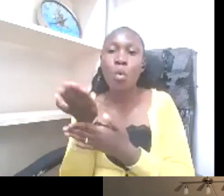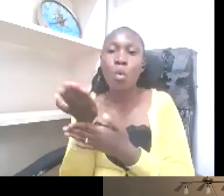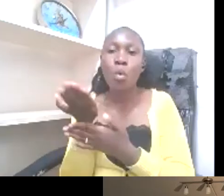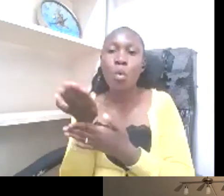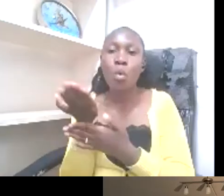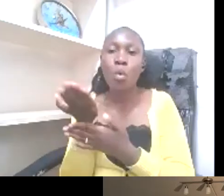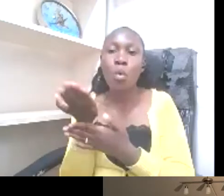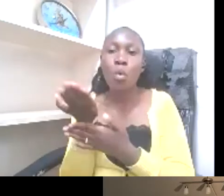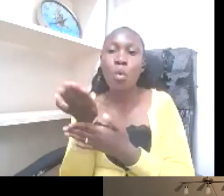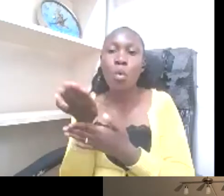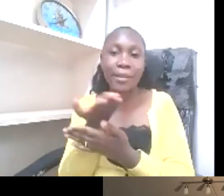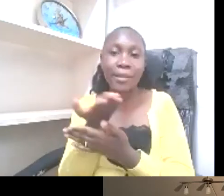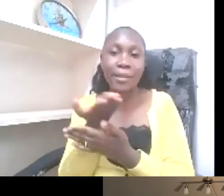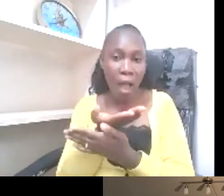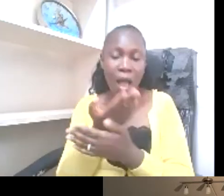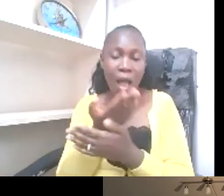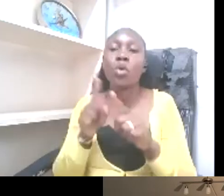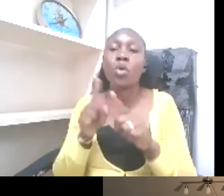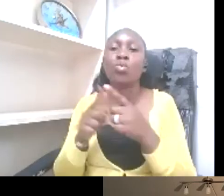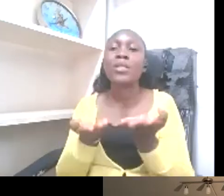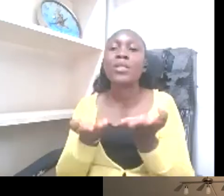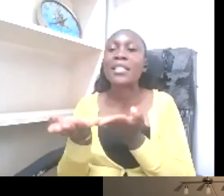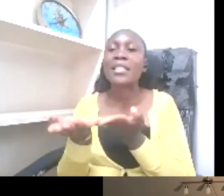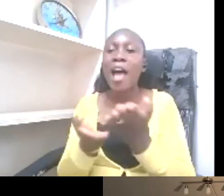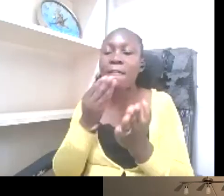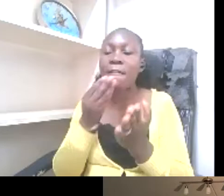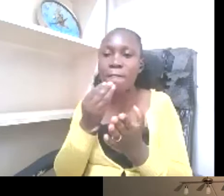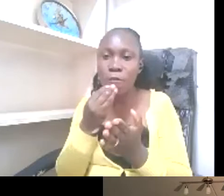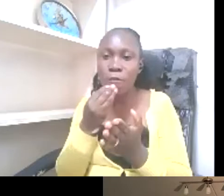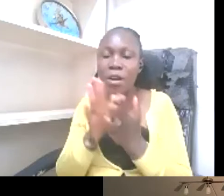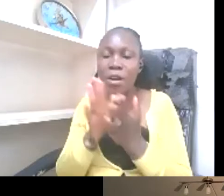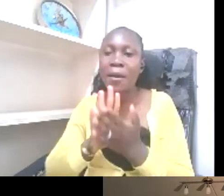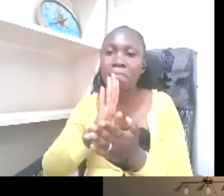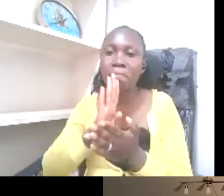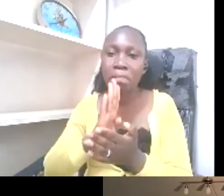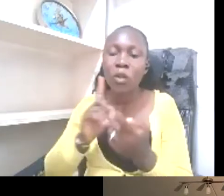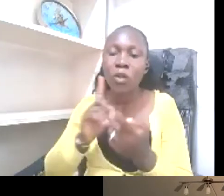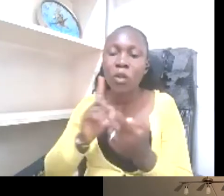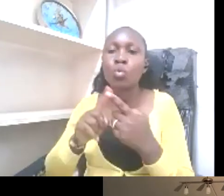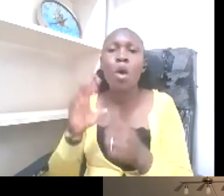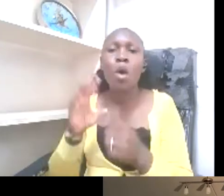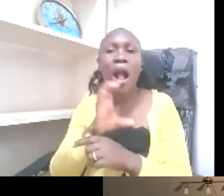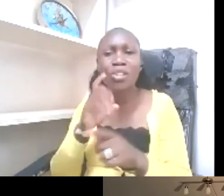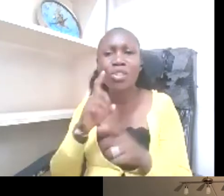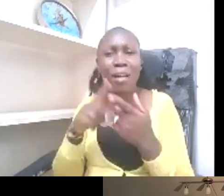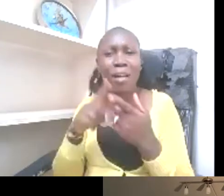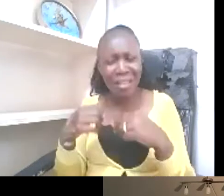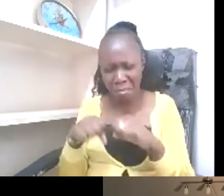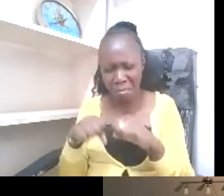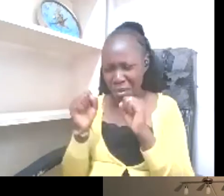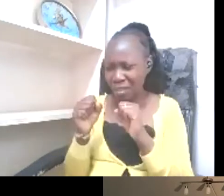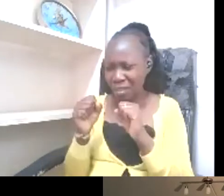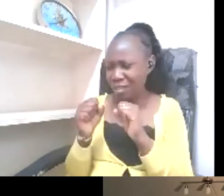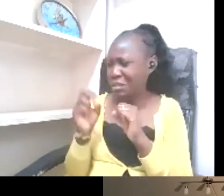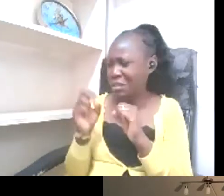boss in the hotel just literally chased us away. He said, no, no, no, no, no, you cannot work here, you're deaf, you know.